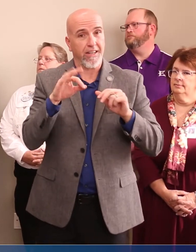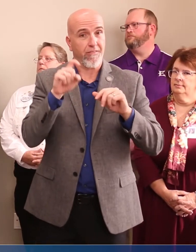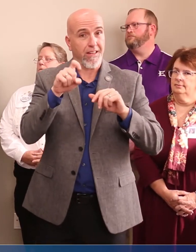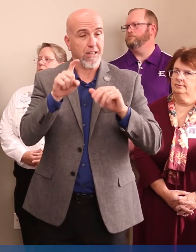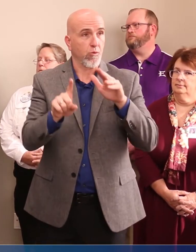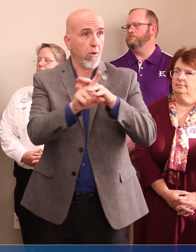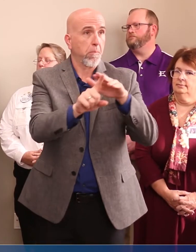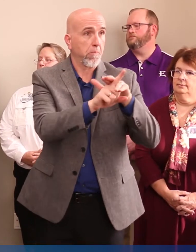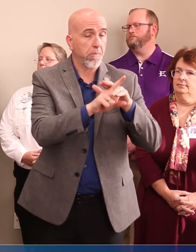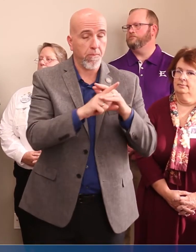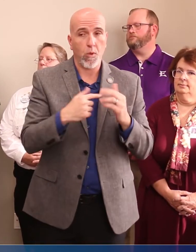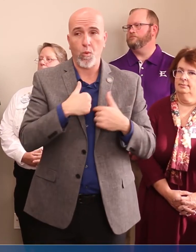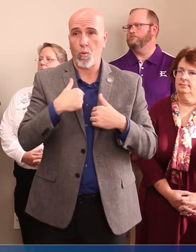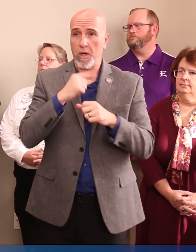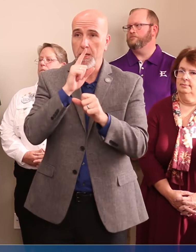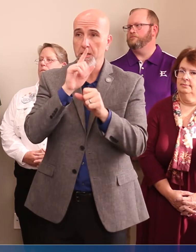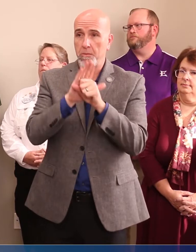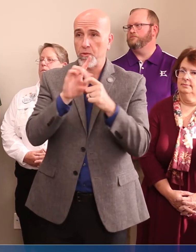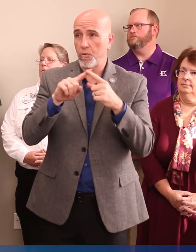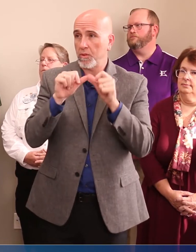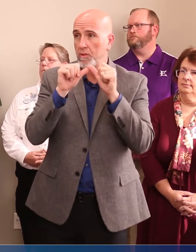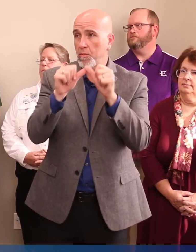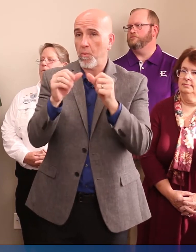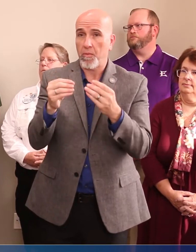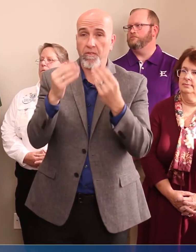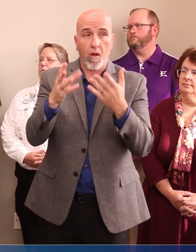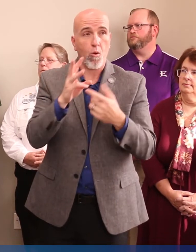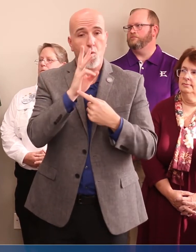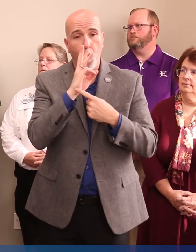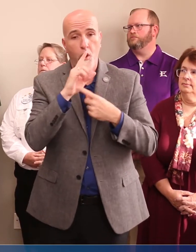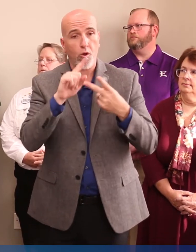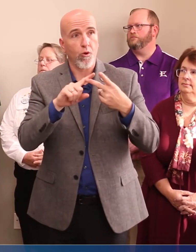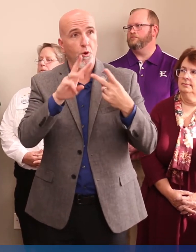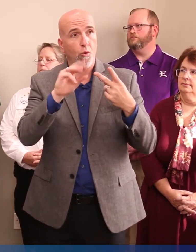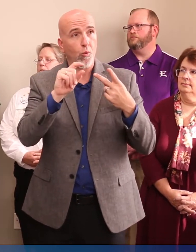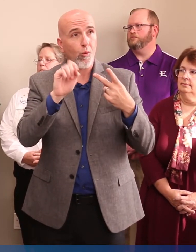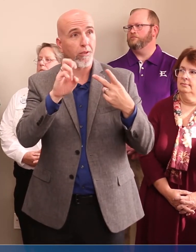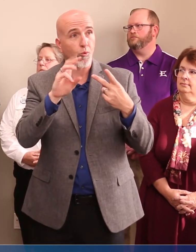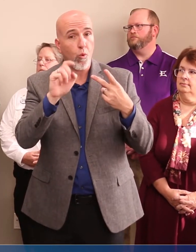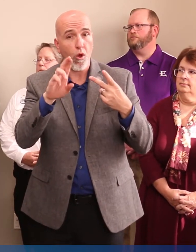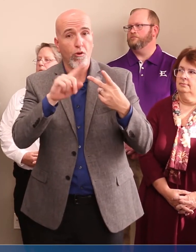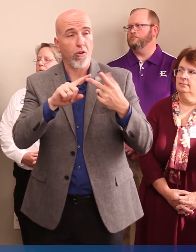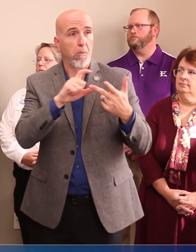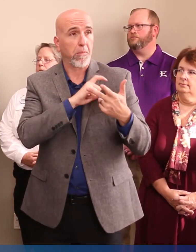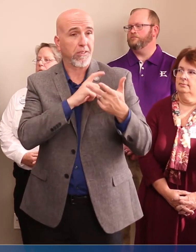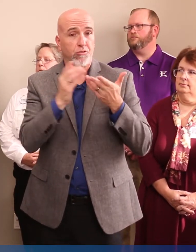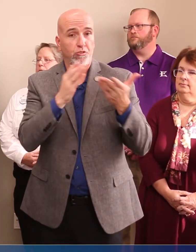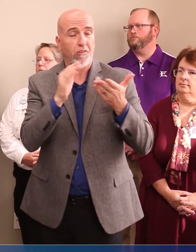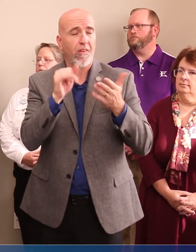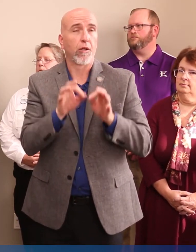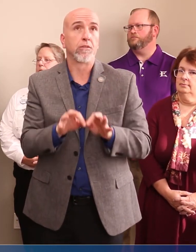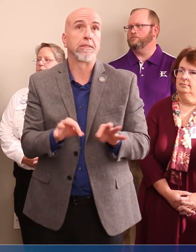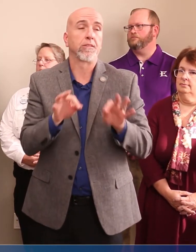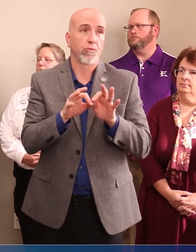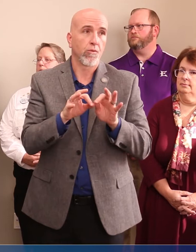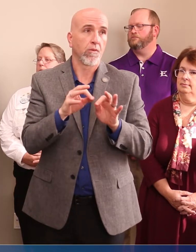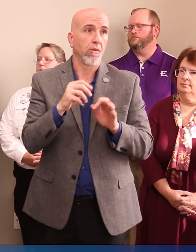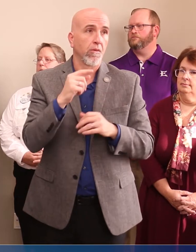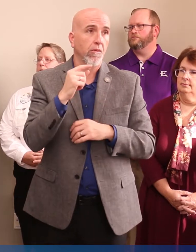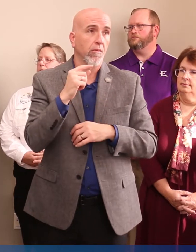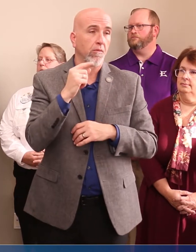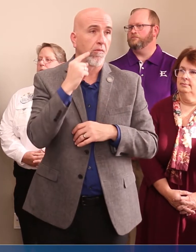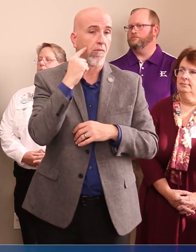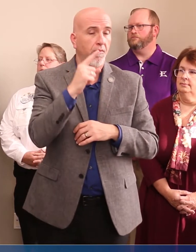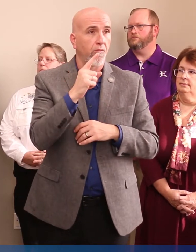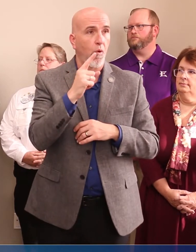need might arise, we're committed to continuing to provide the water, wastewater, and police services that are essential for for